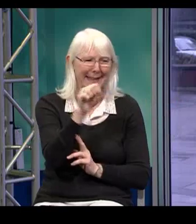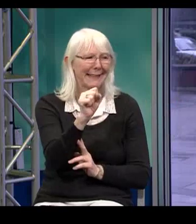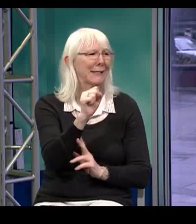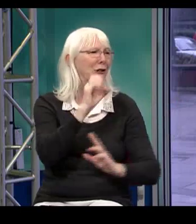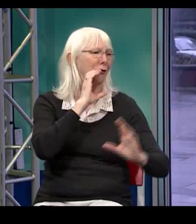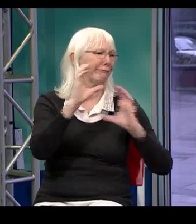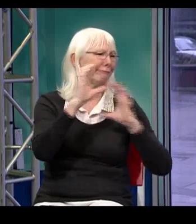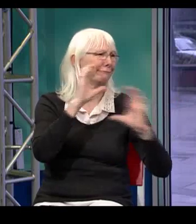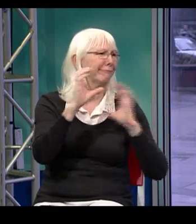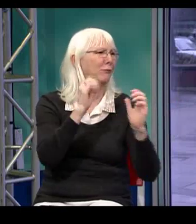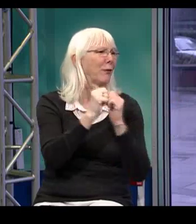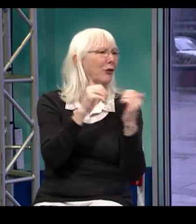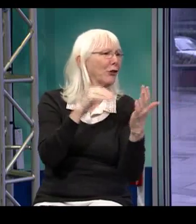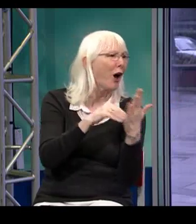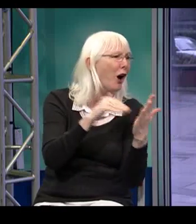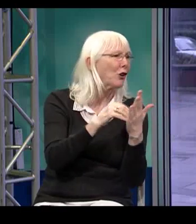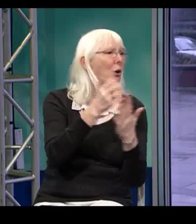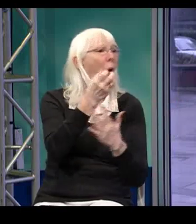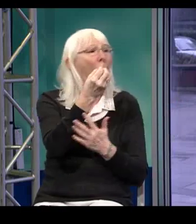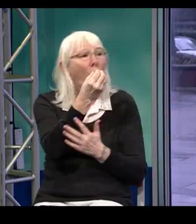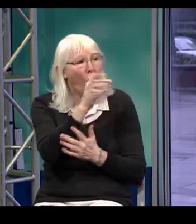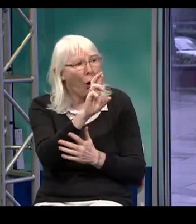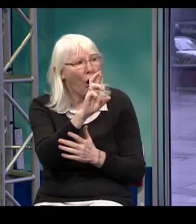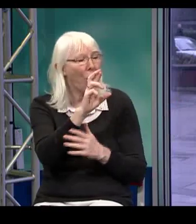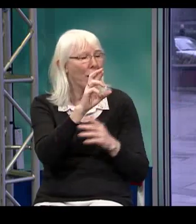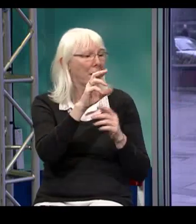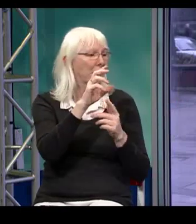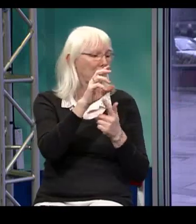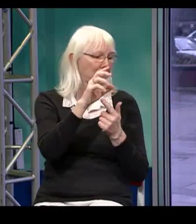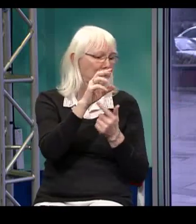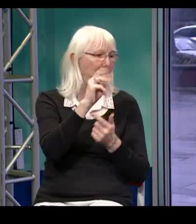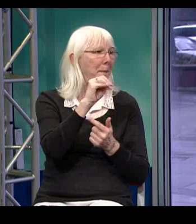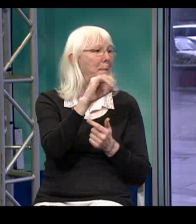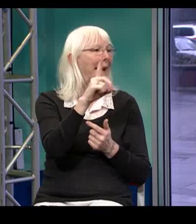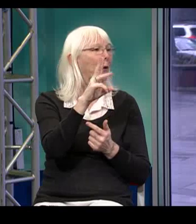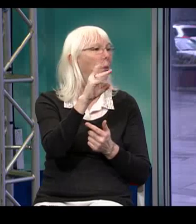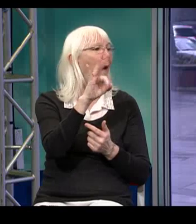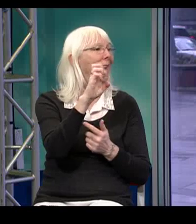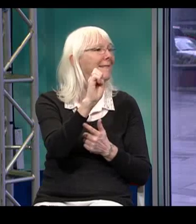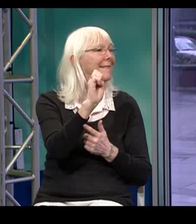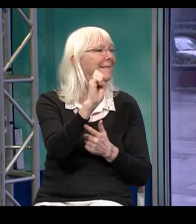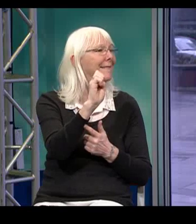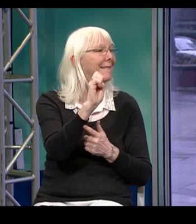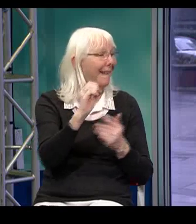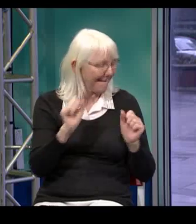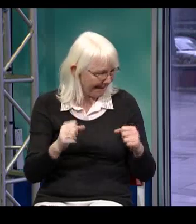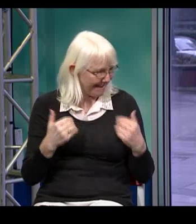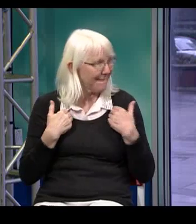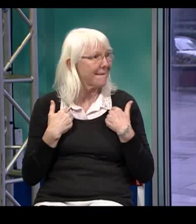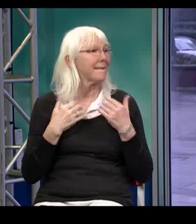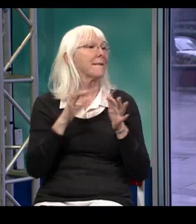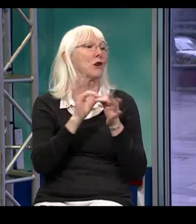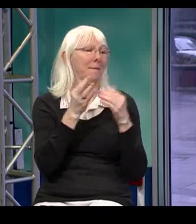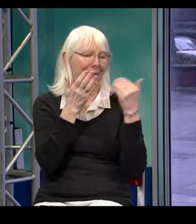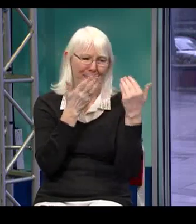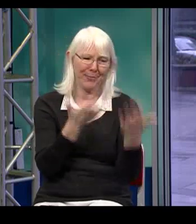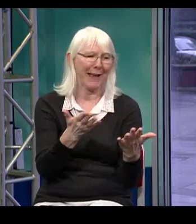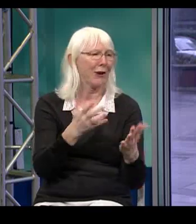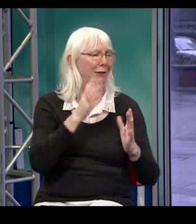have an interpreter there. To be able to have communication with the doctor, the nurses, the midwives, anyone who's involved in their birth,